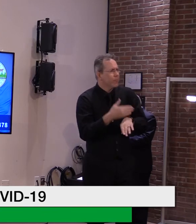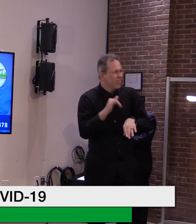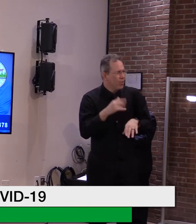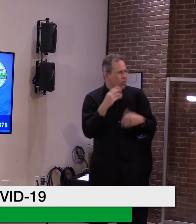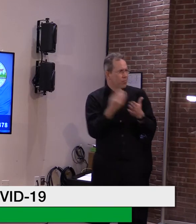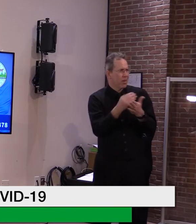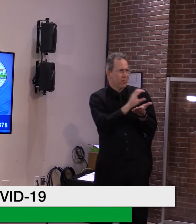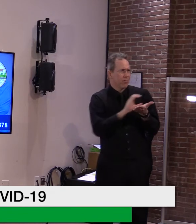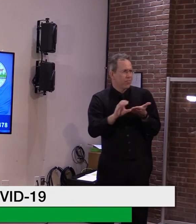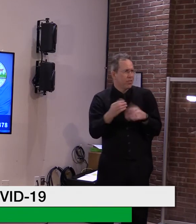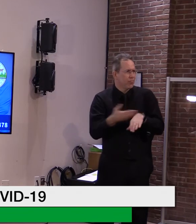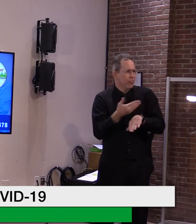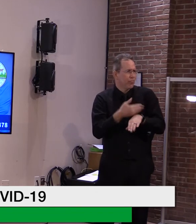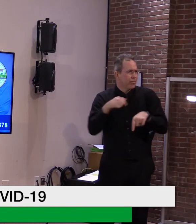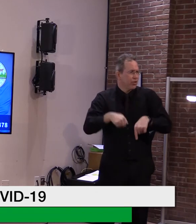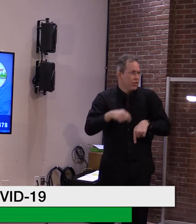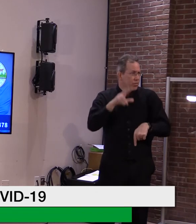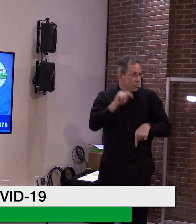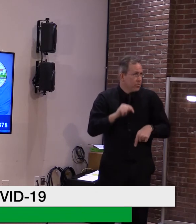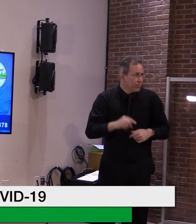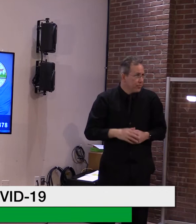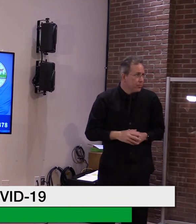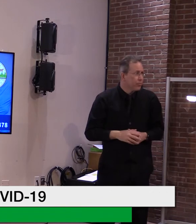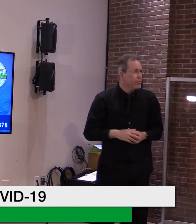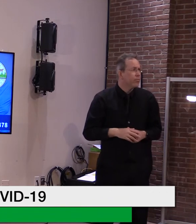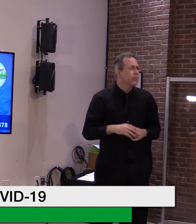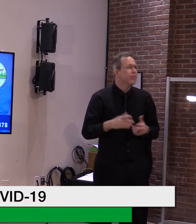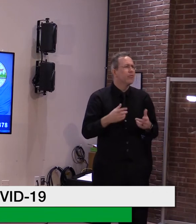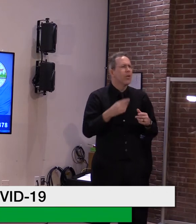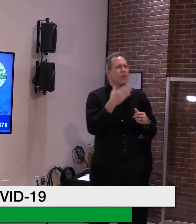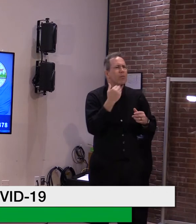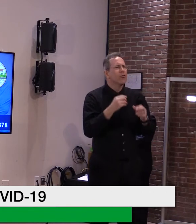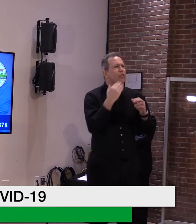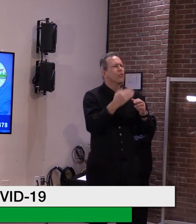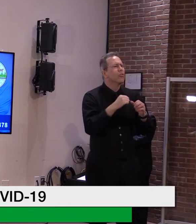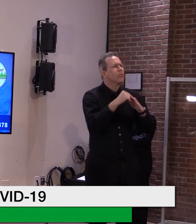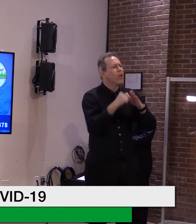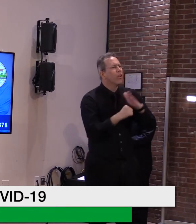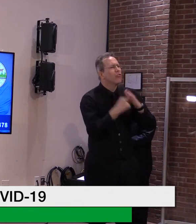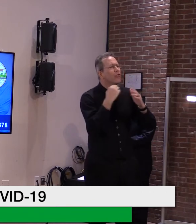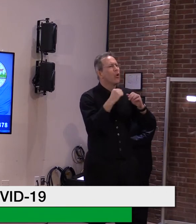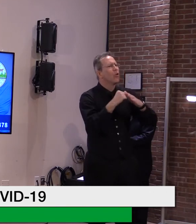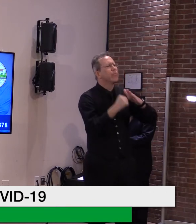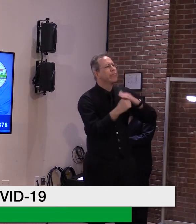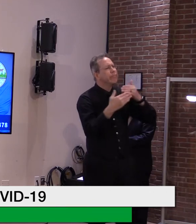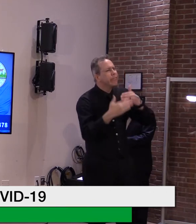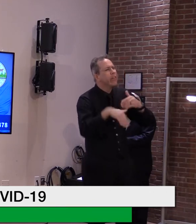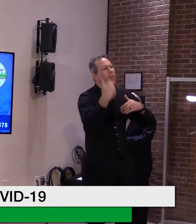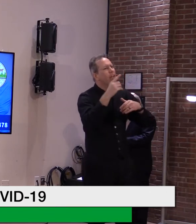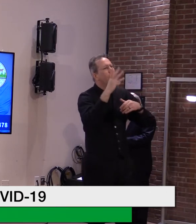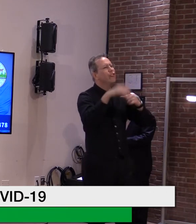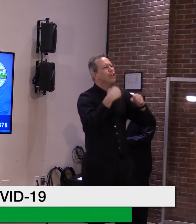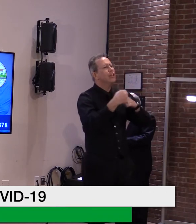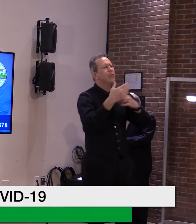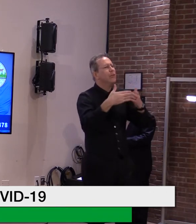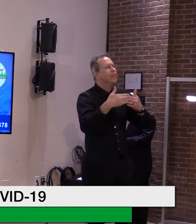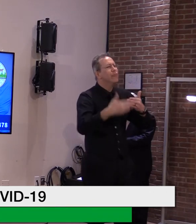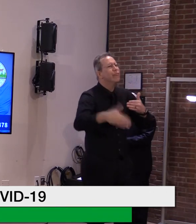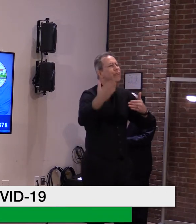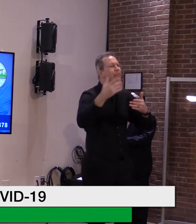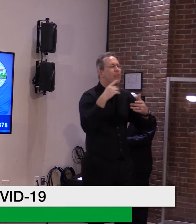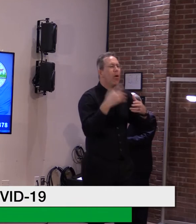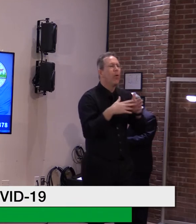our foundation, so to speak, for future generations. So I'm, I'm excited about this. I think this is great news and we'll,